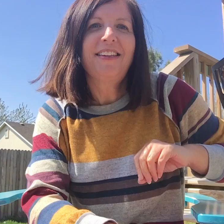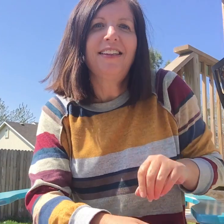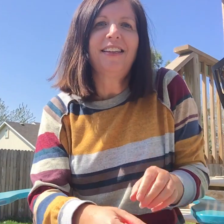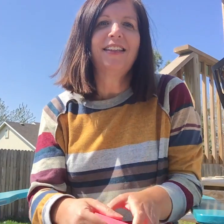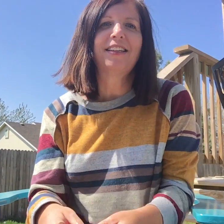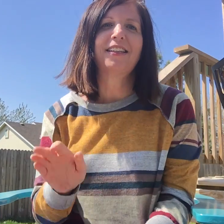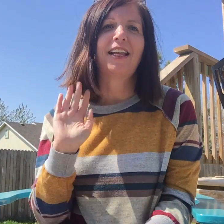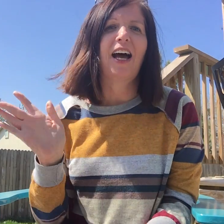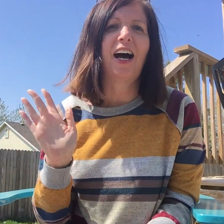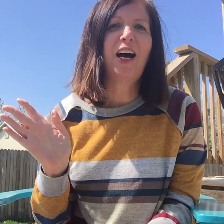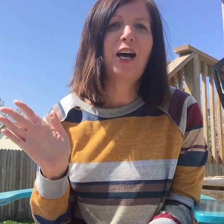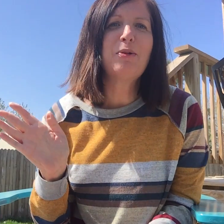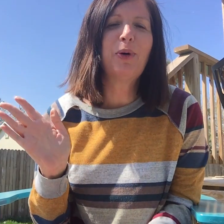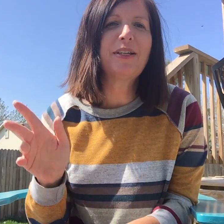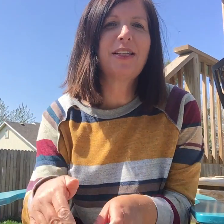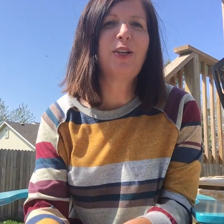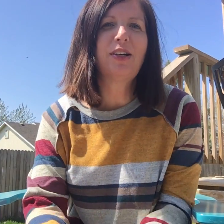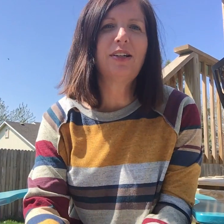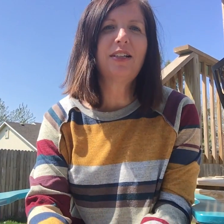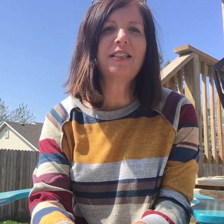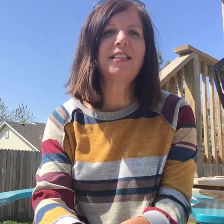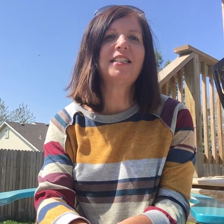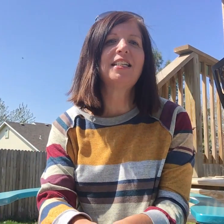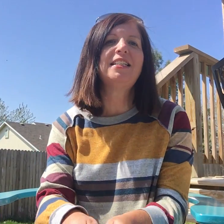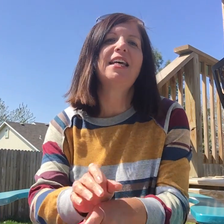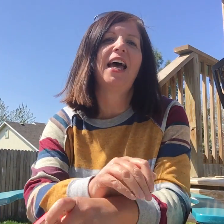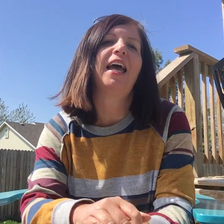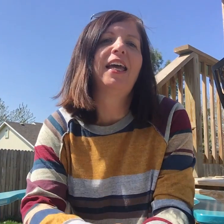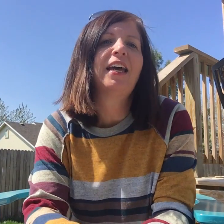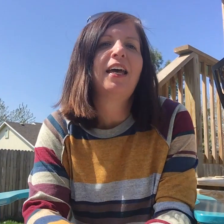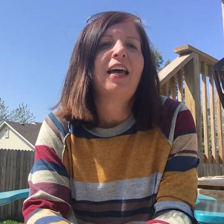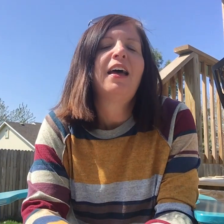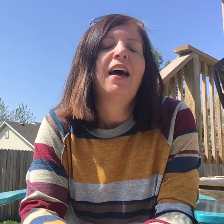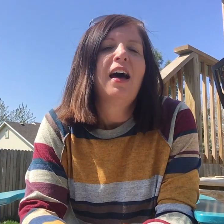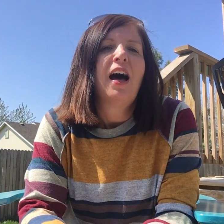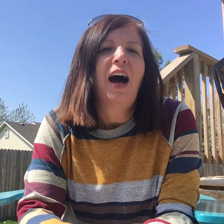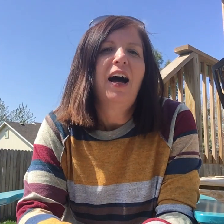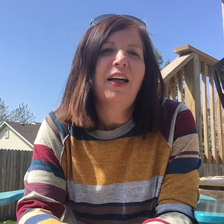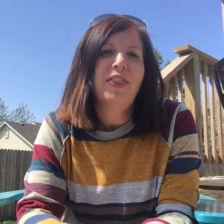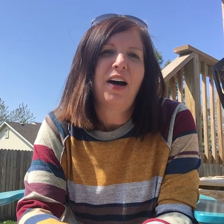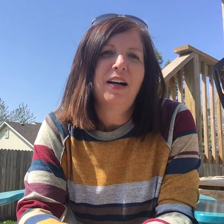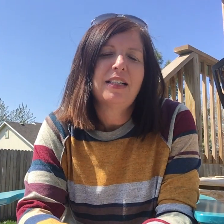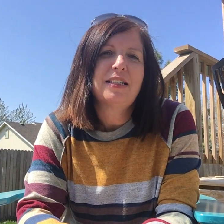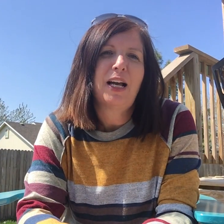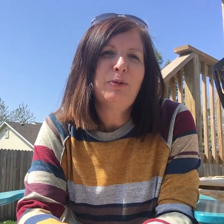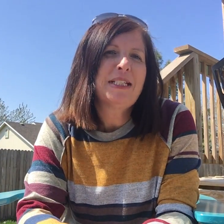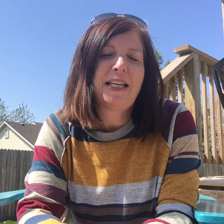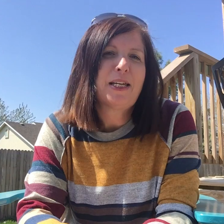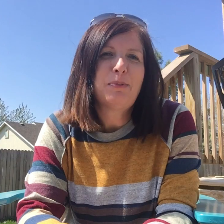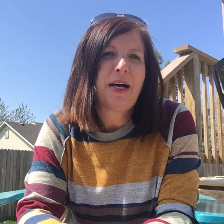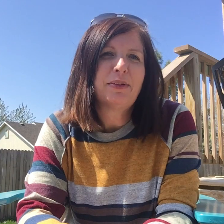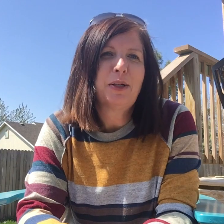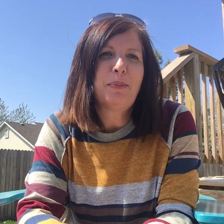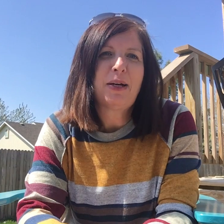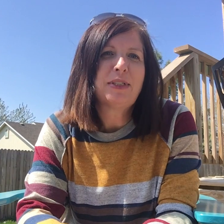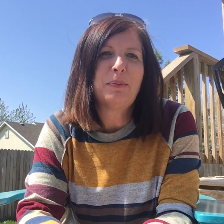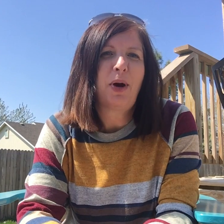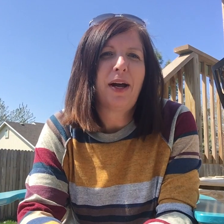Hi boys and girls today I thought I was thinking about Little Mousy Brown